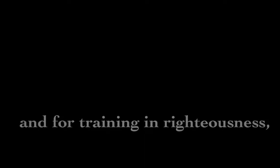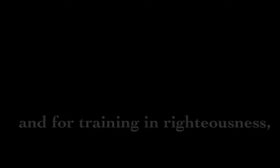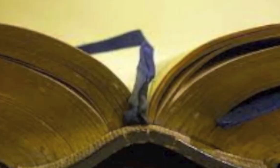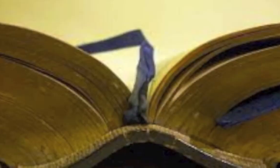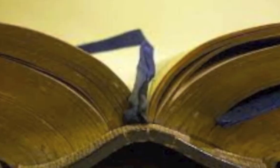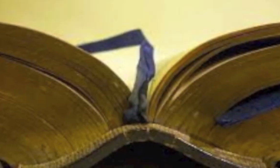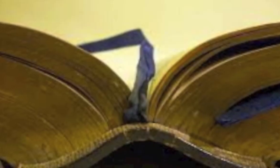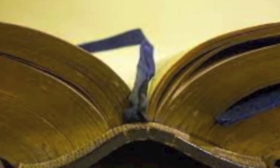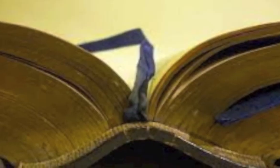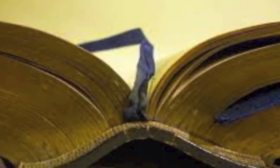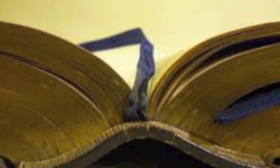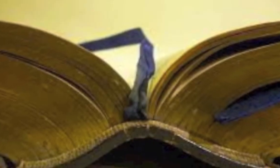righteousness.